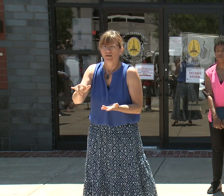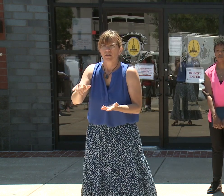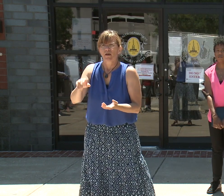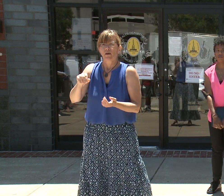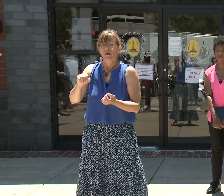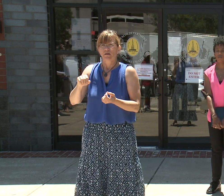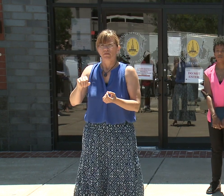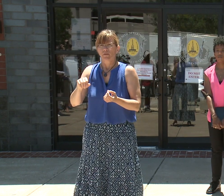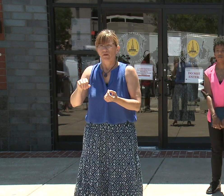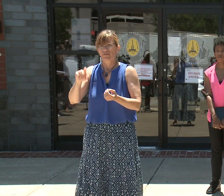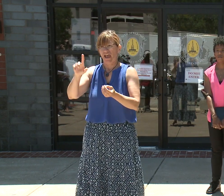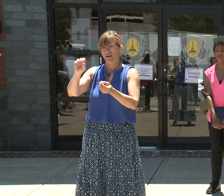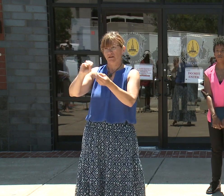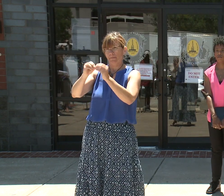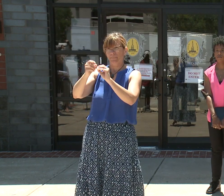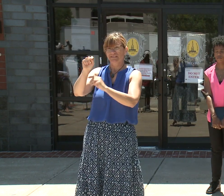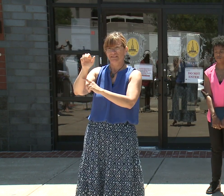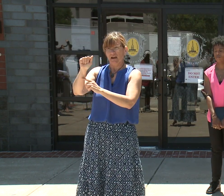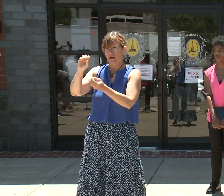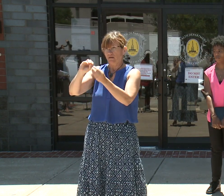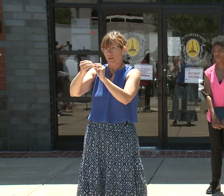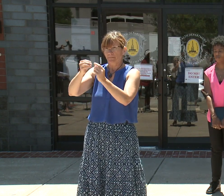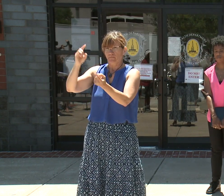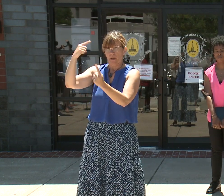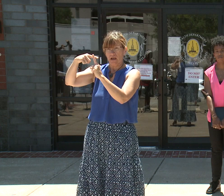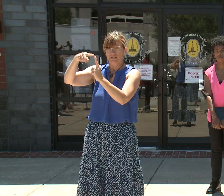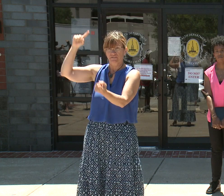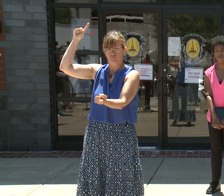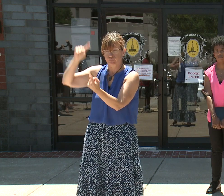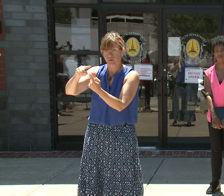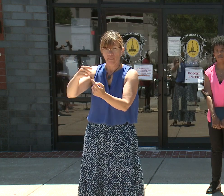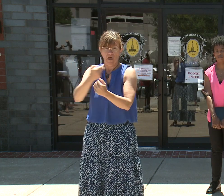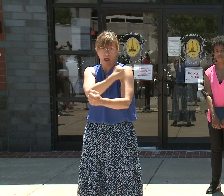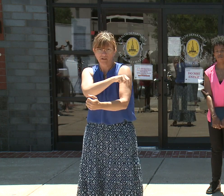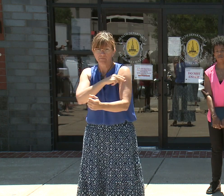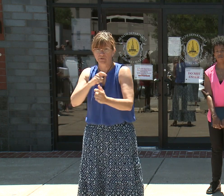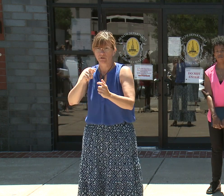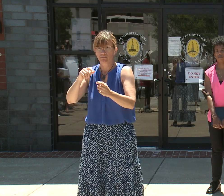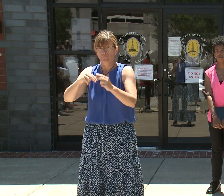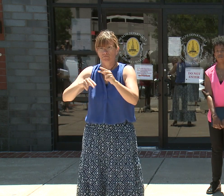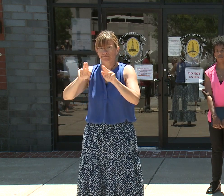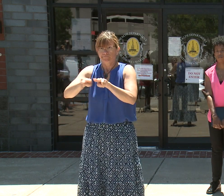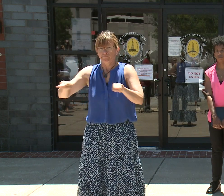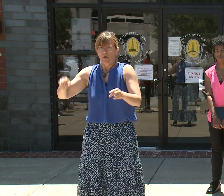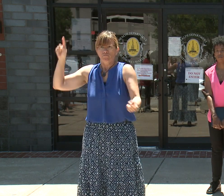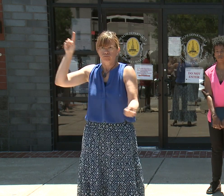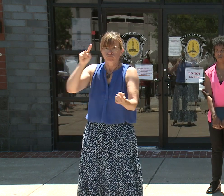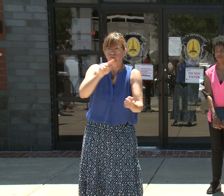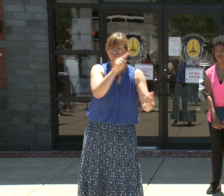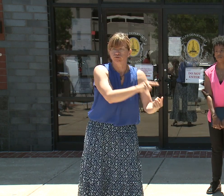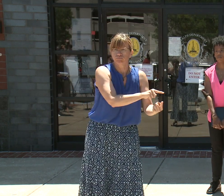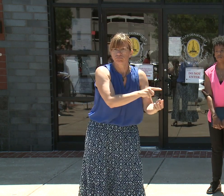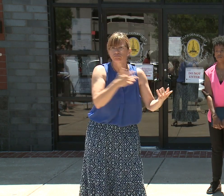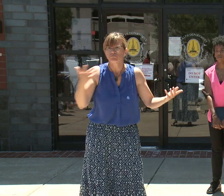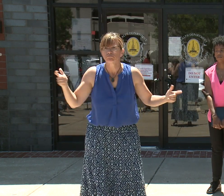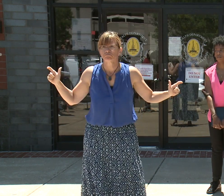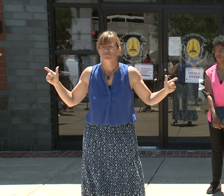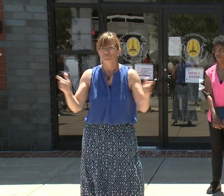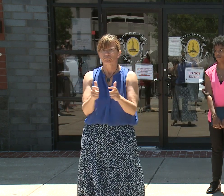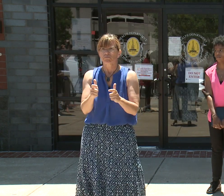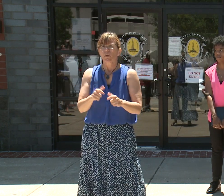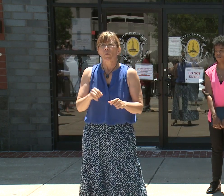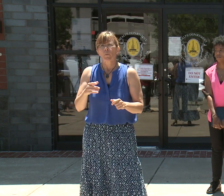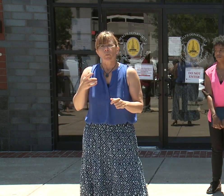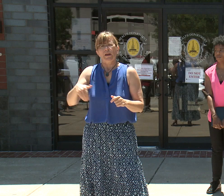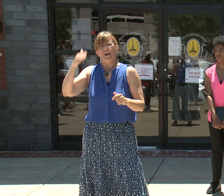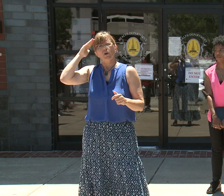is, where our deaths are, where our hospitalization is. The same things that we've been communicating out for quite some time, and we know that we're now at a